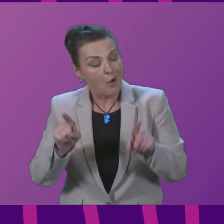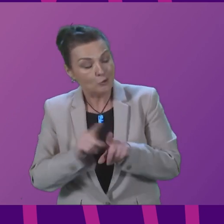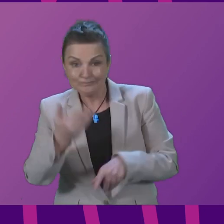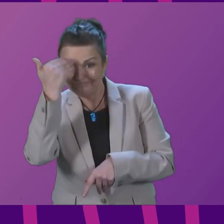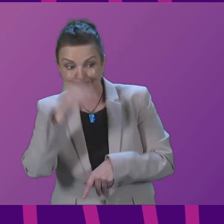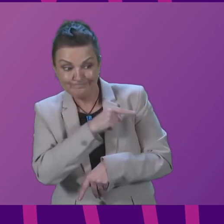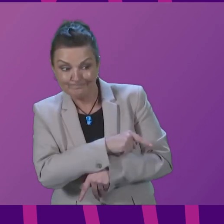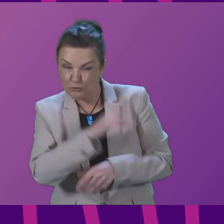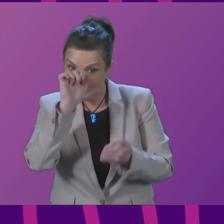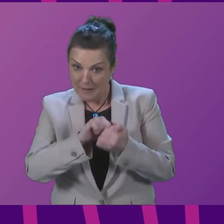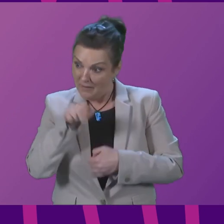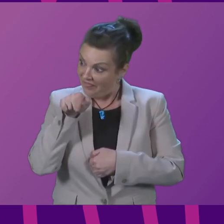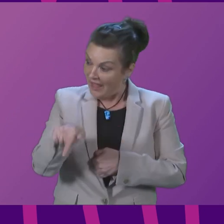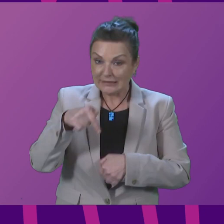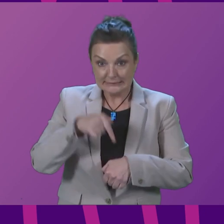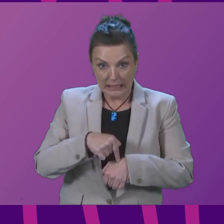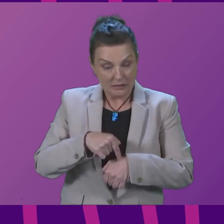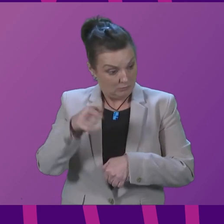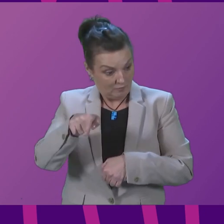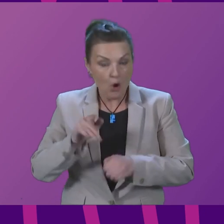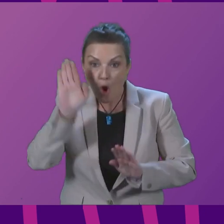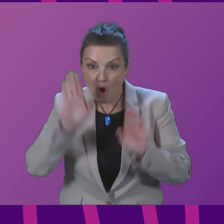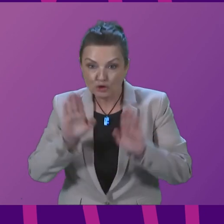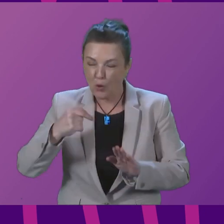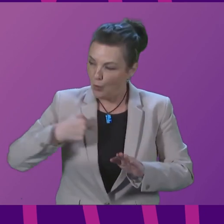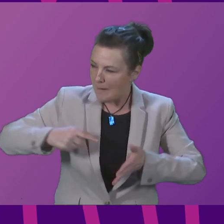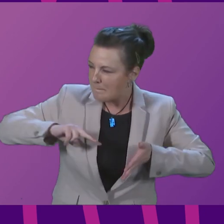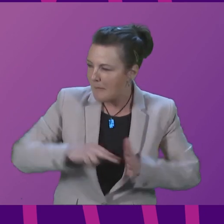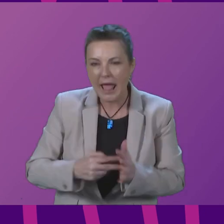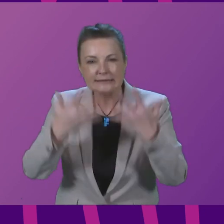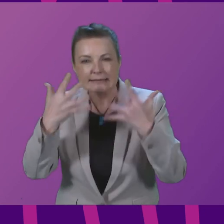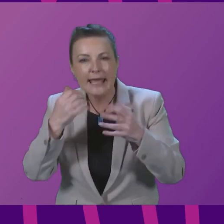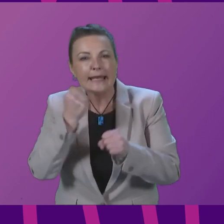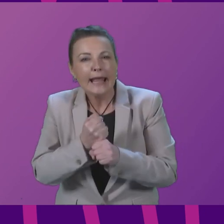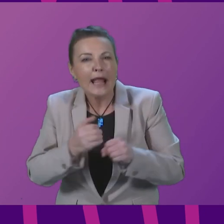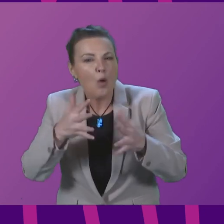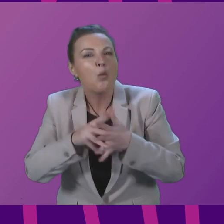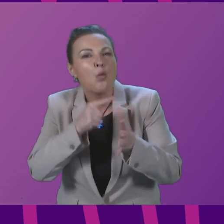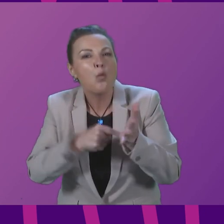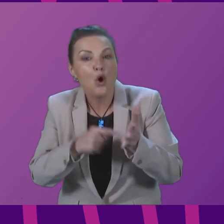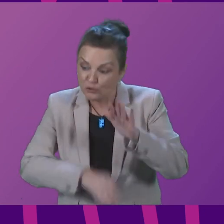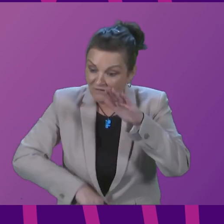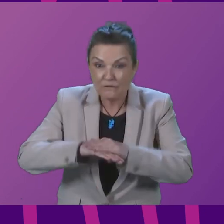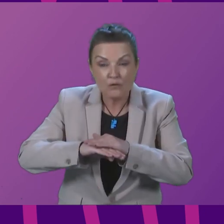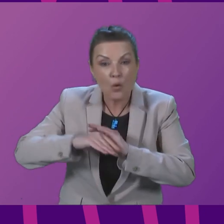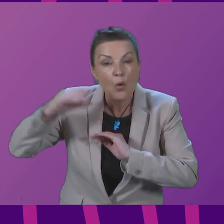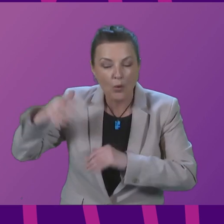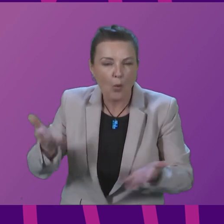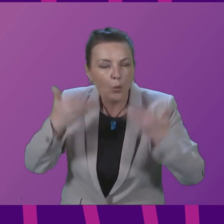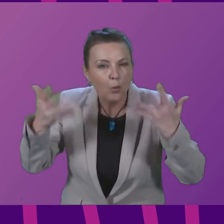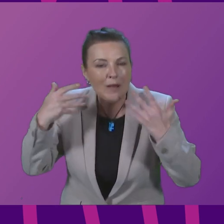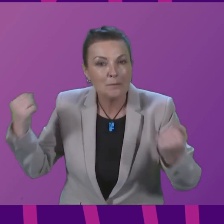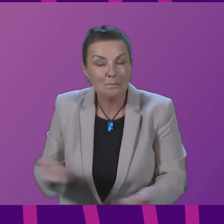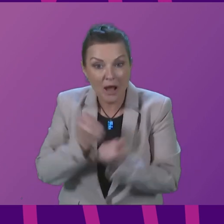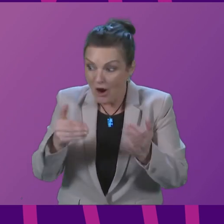We went into this auction round with a planning assumption of 10 gigawatts of offshore wind power. We have come out of that auction round with